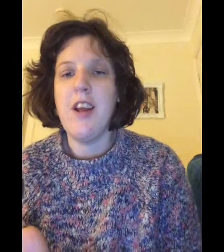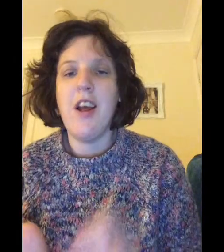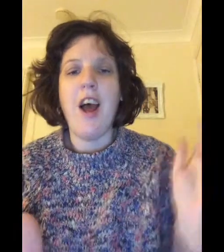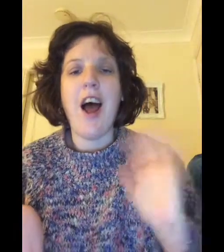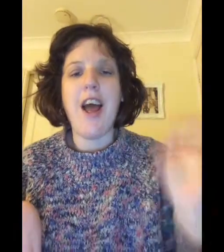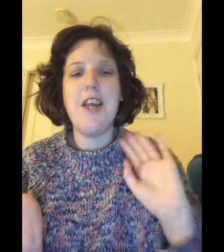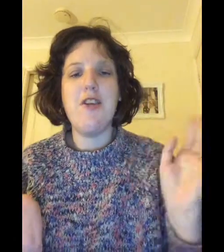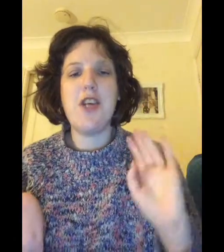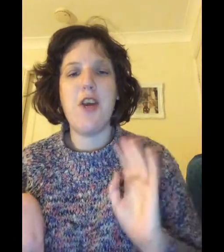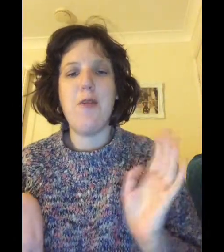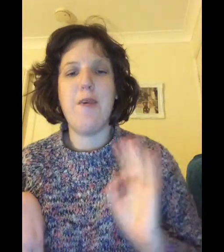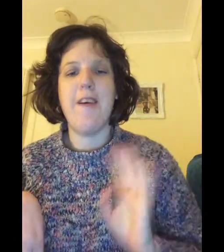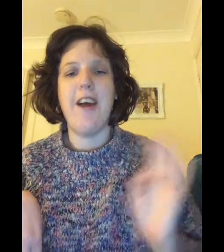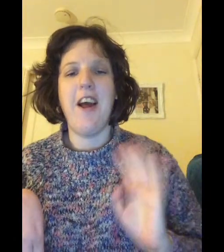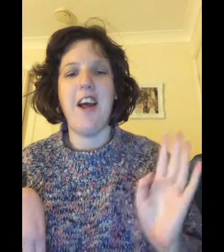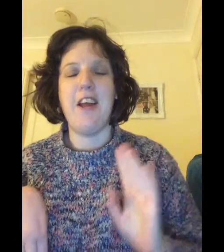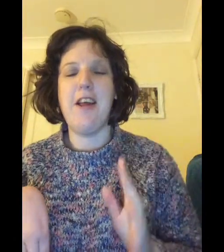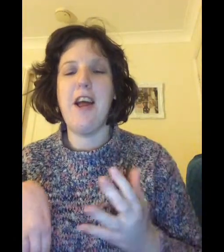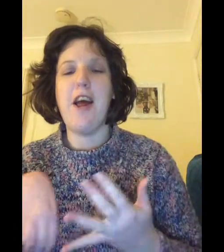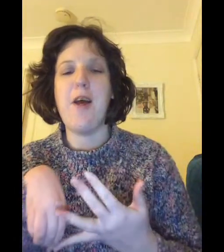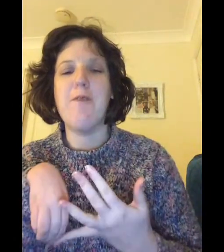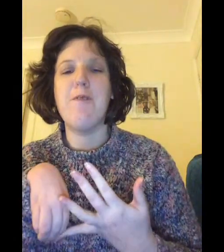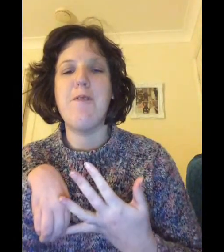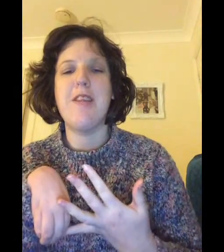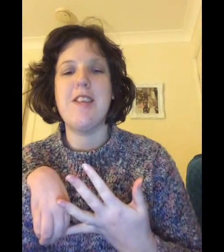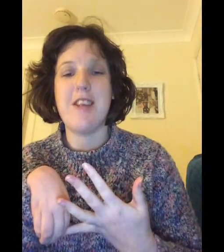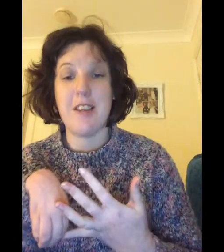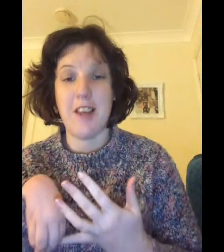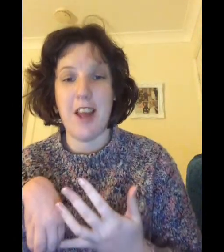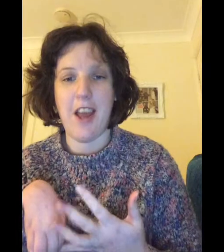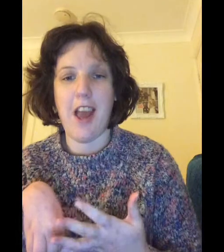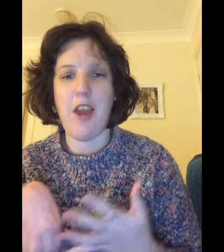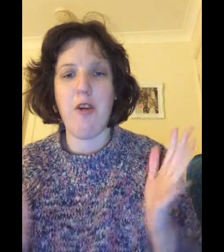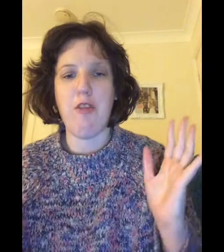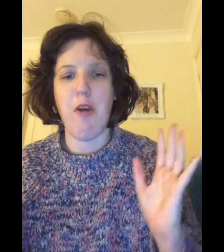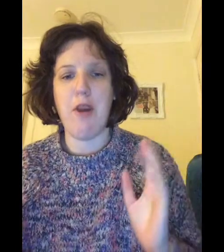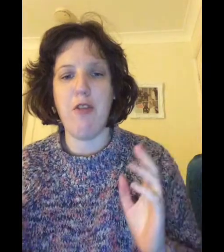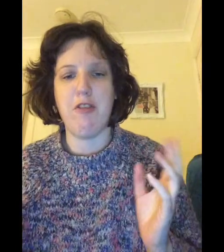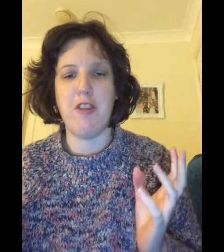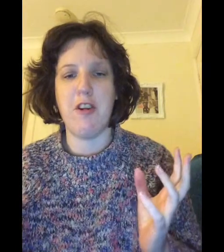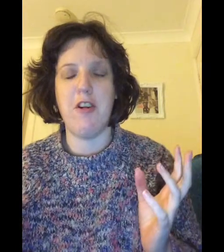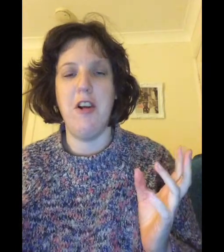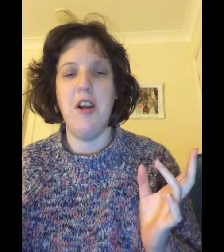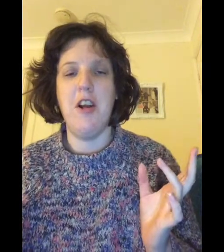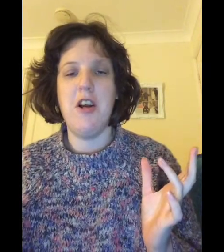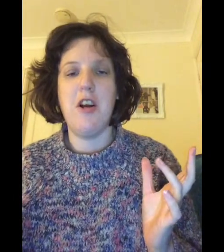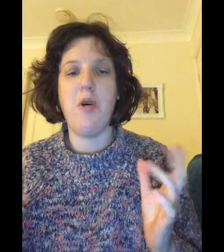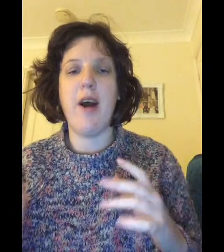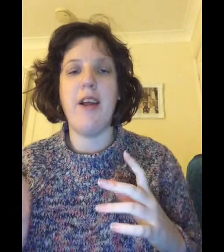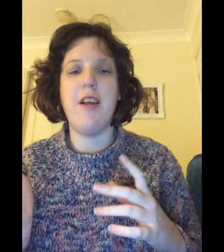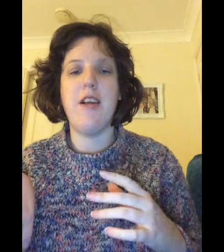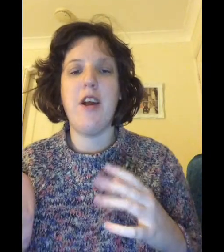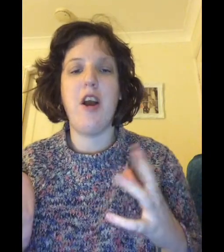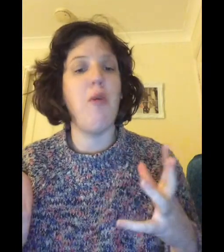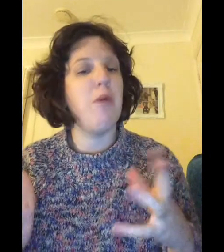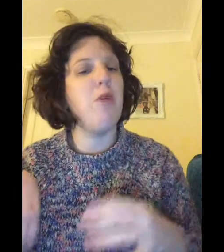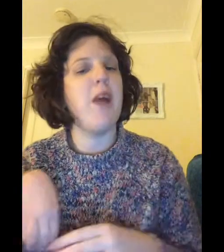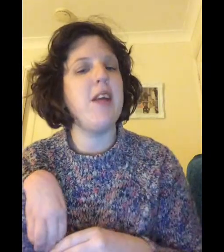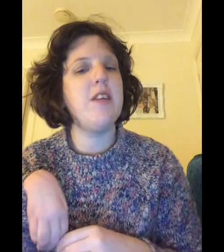hi youtube hi um it's natalie here i know i've not been on for quite a couple of weeks